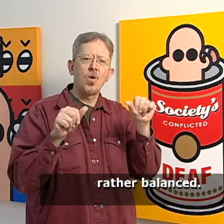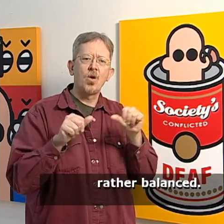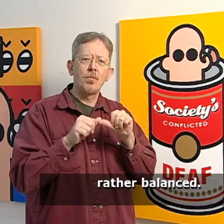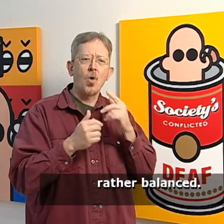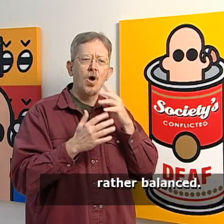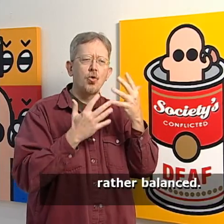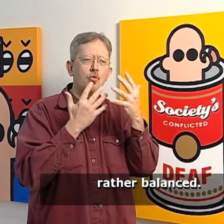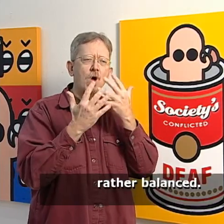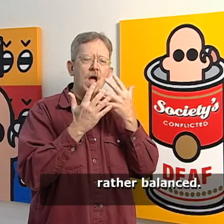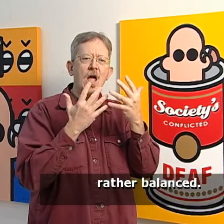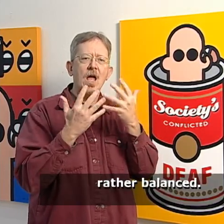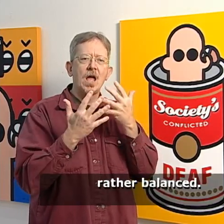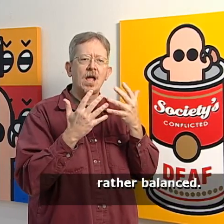Rather balanced.